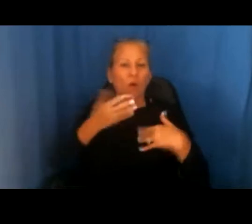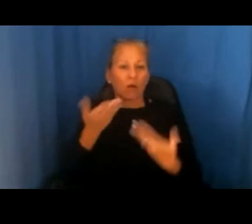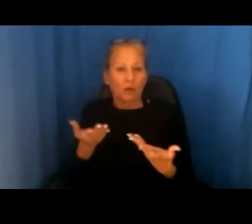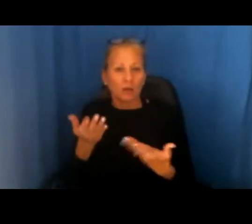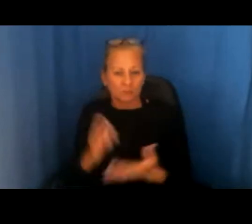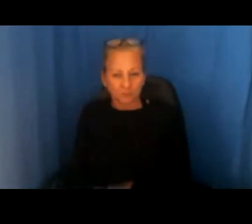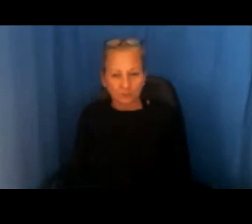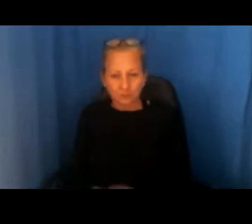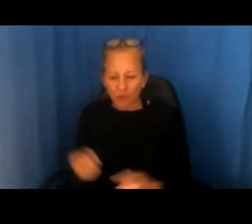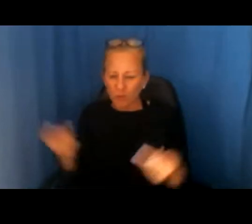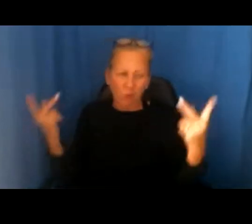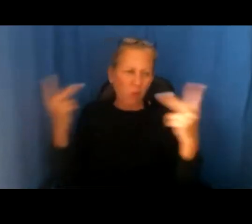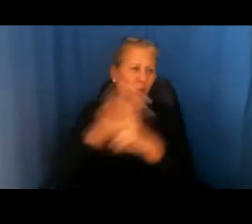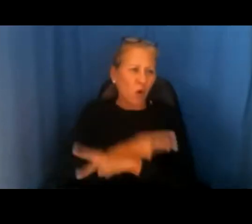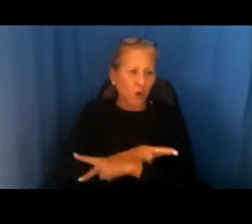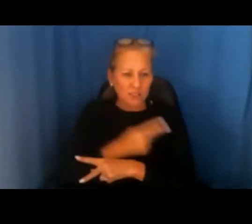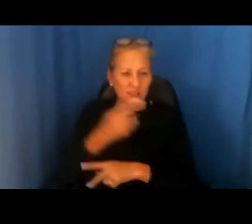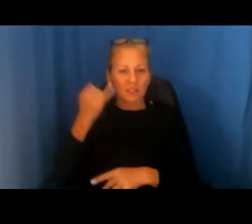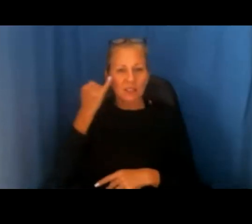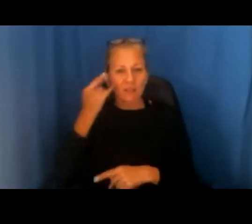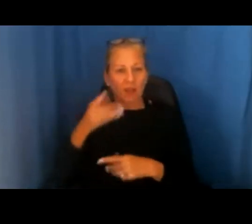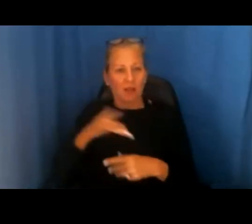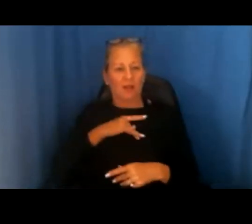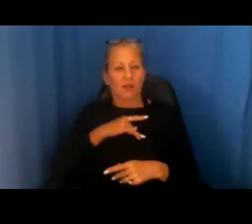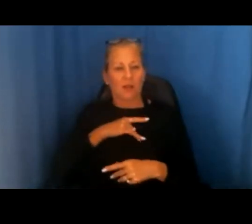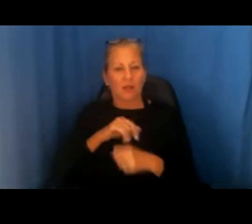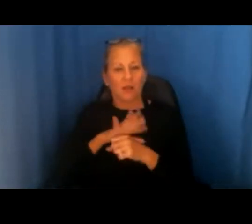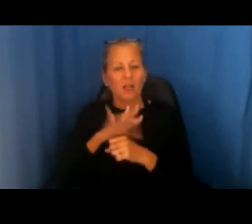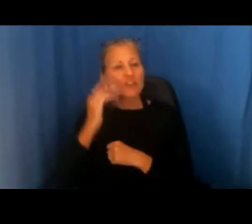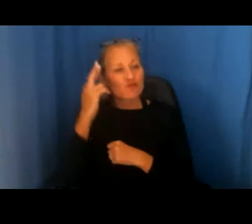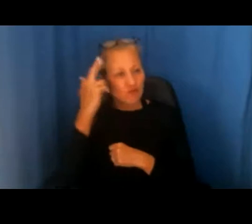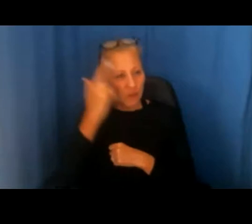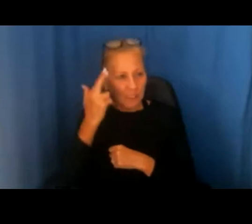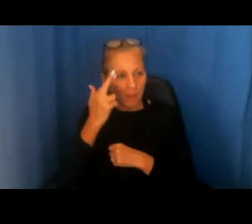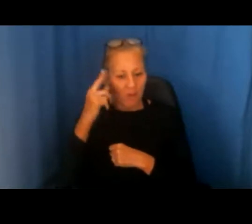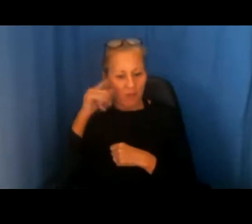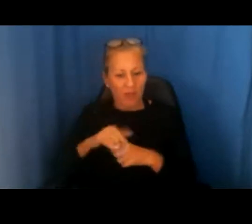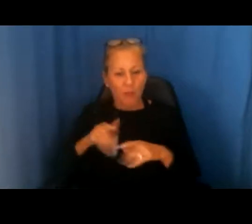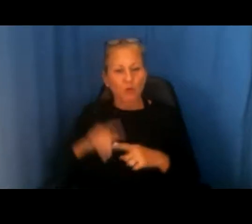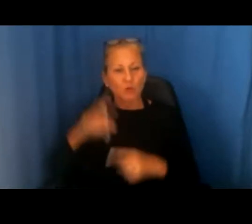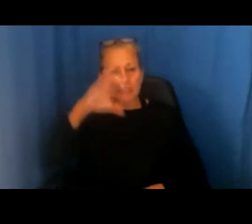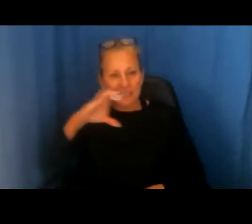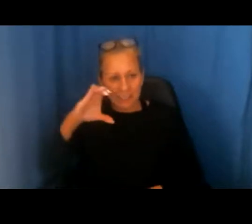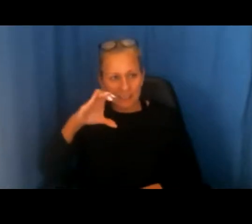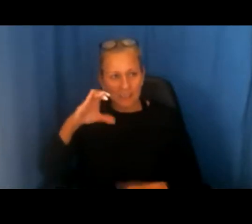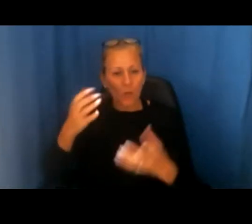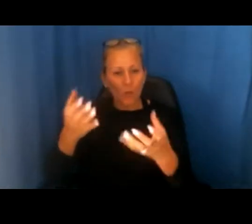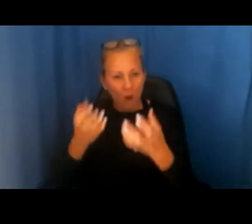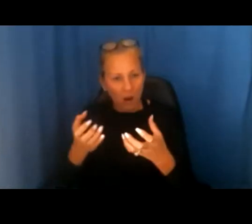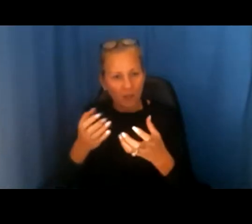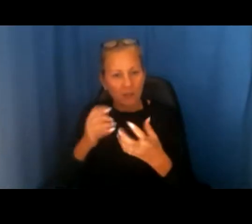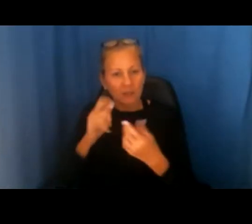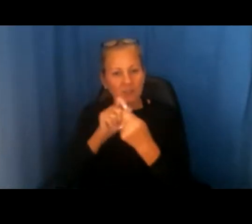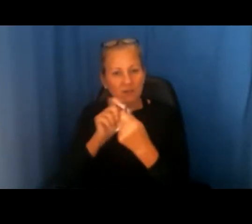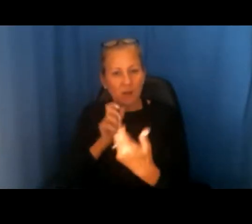do become infected with COVID-19. It's reasonable for them to seek certain accommodations